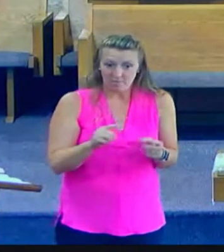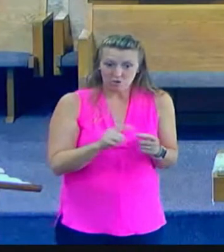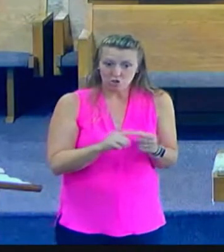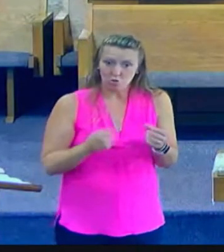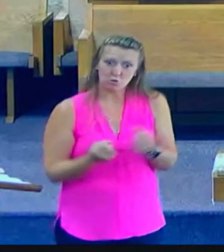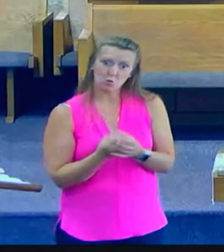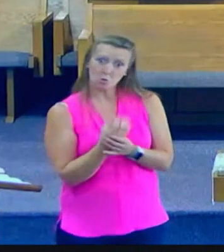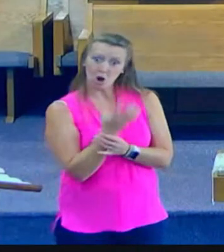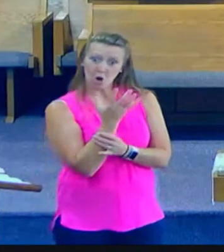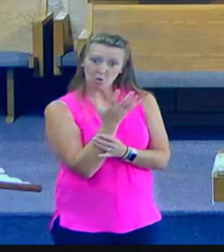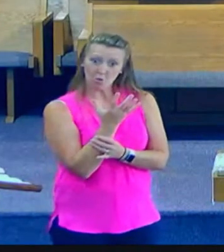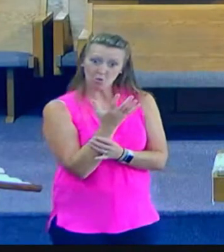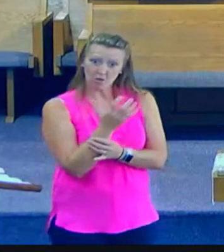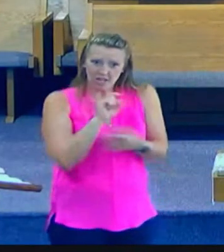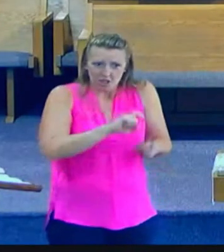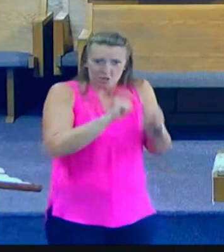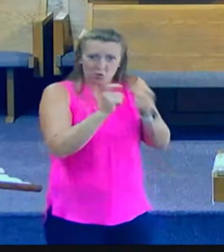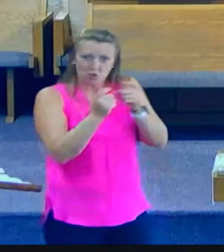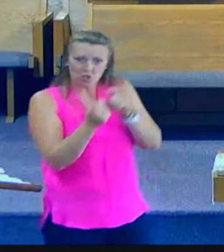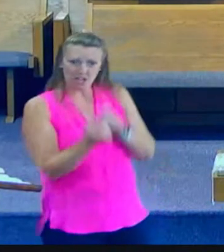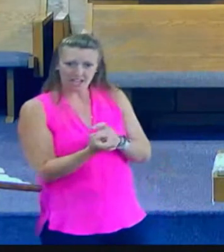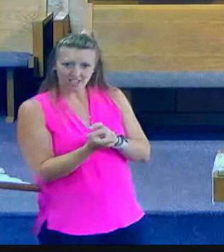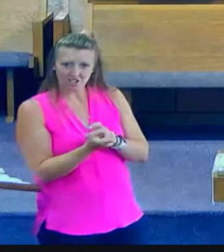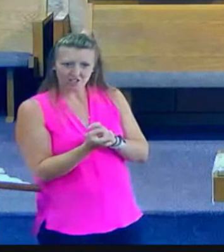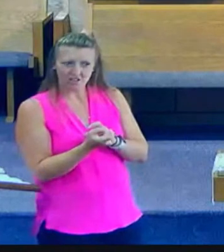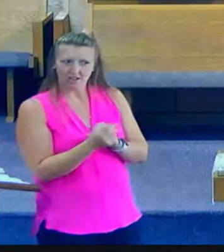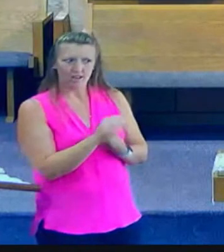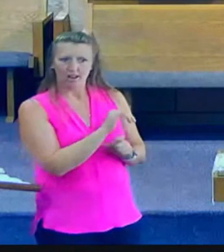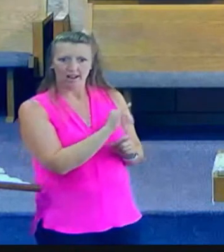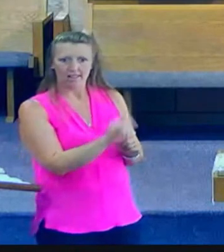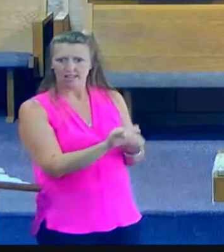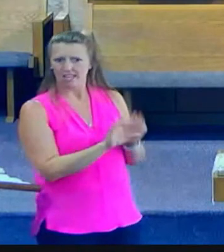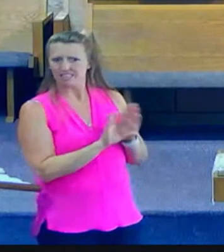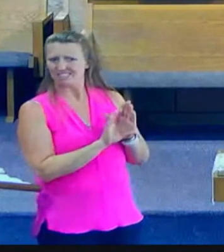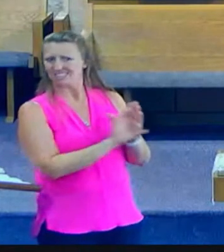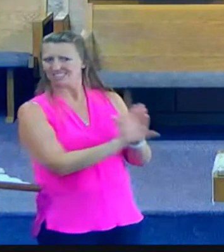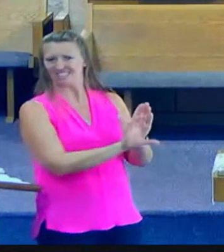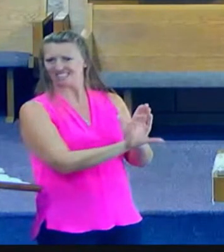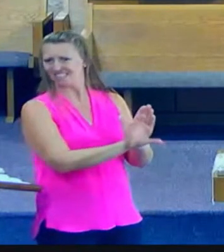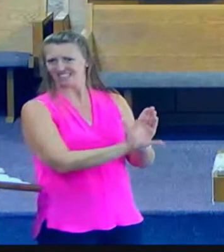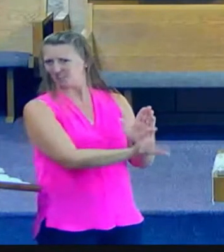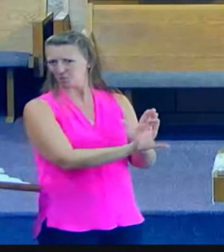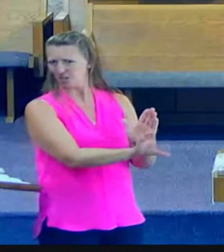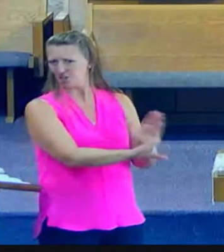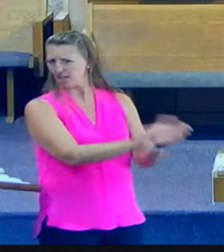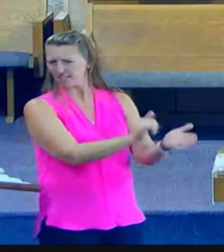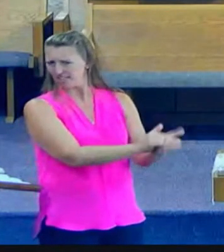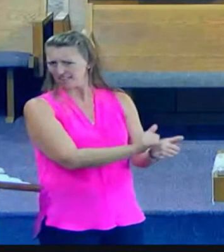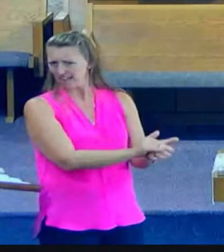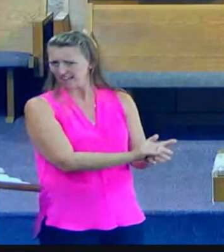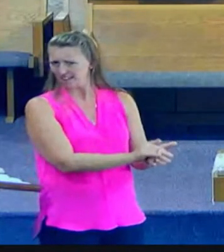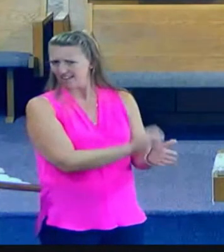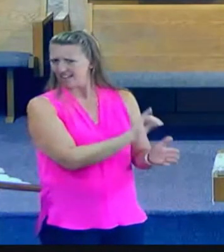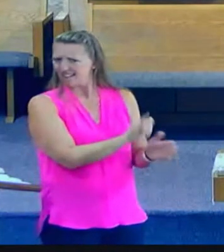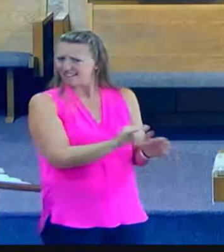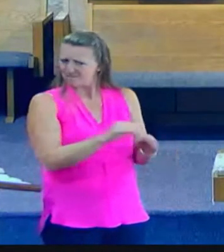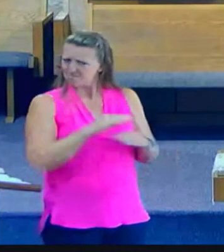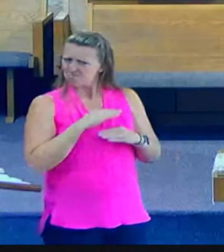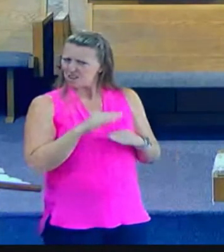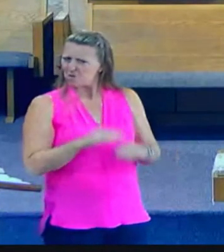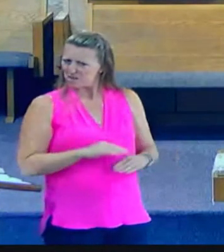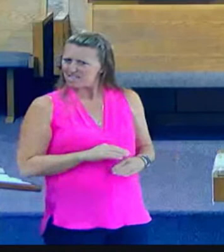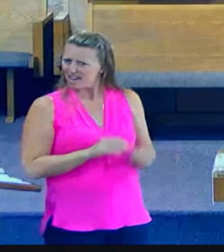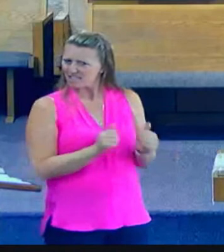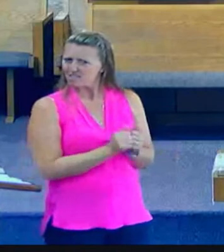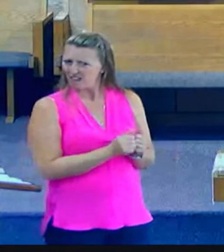lives he does the same today the last thing you're going to see the religious people doing